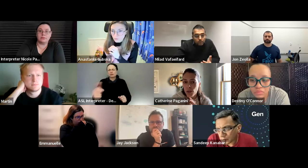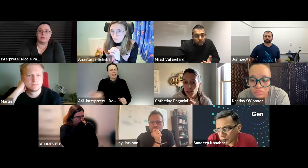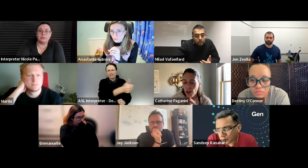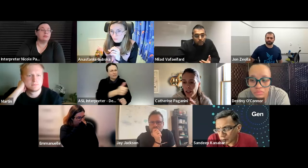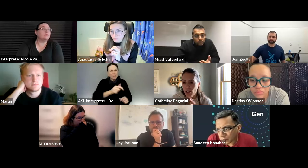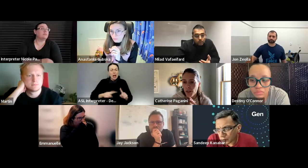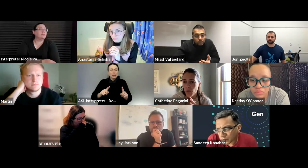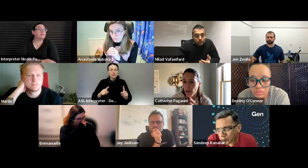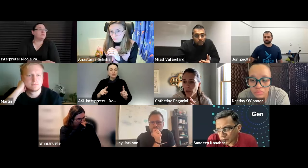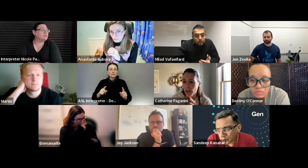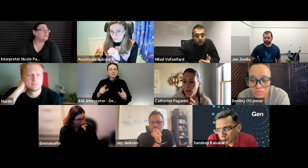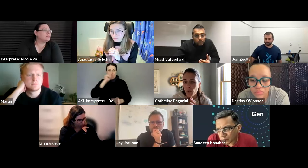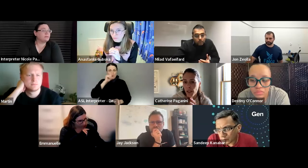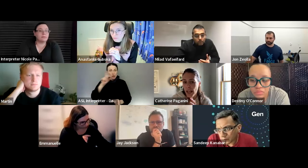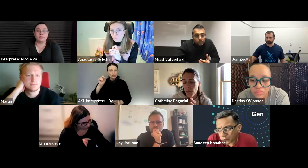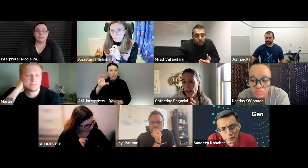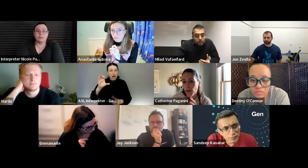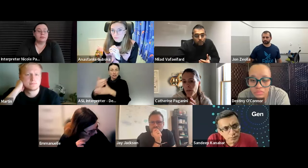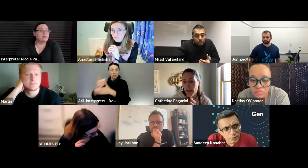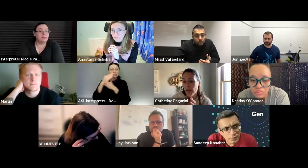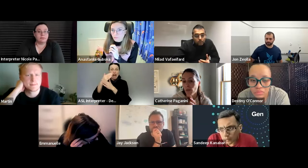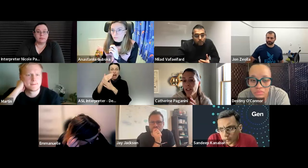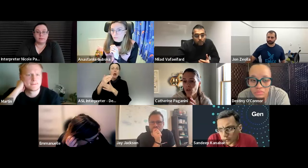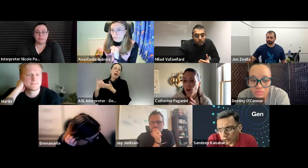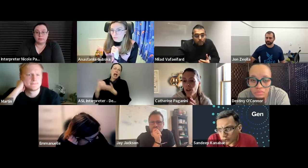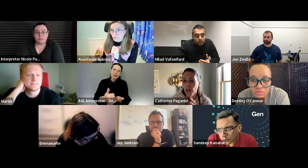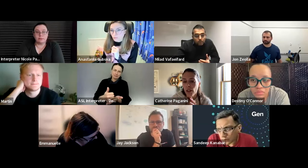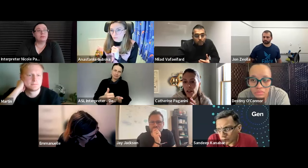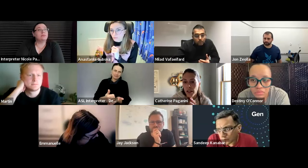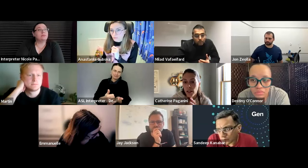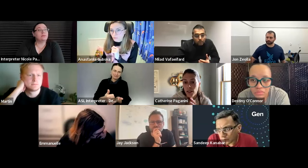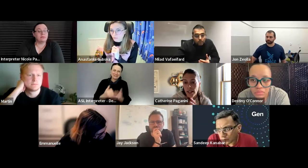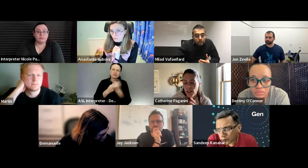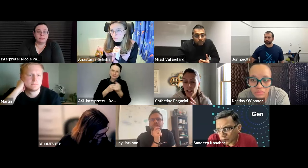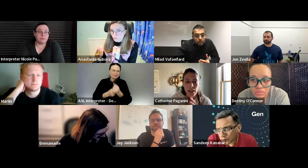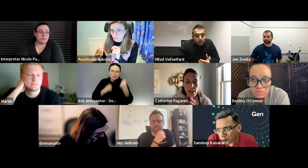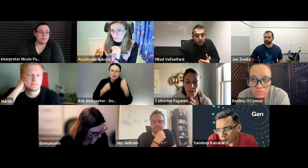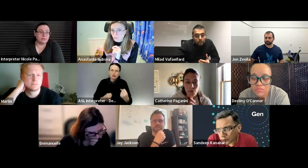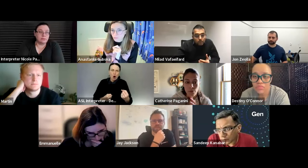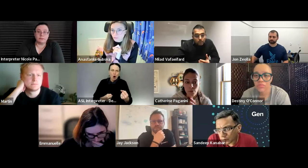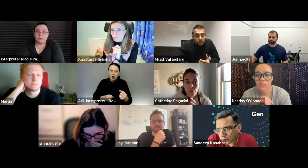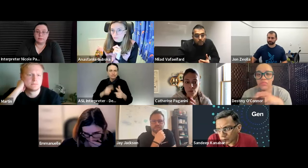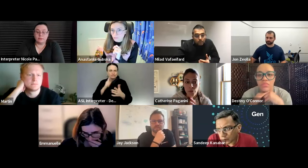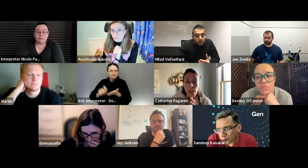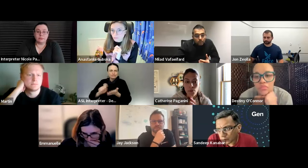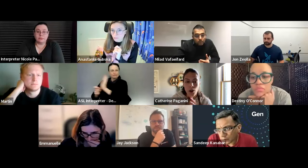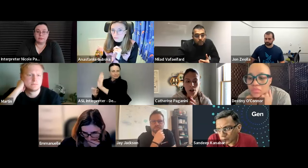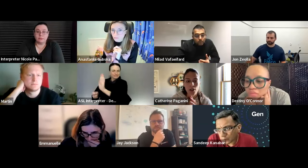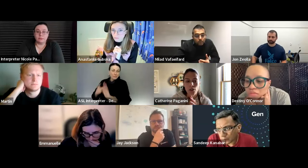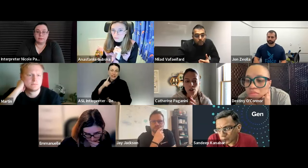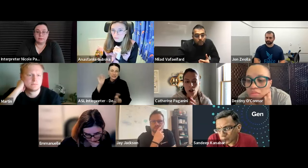if you want just do a google doc and share it with the team so we can help make that really strong uh because that's again that's